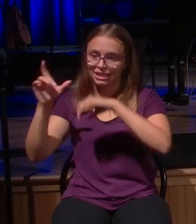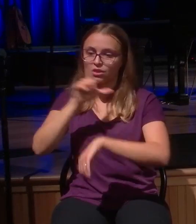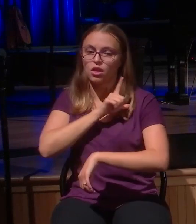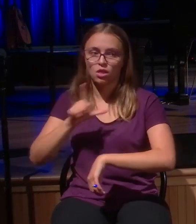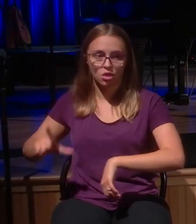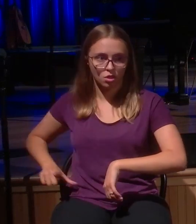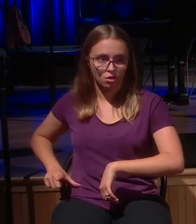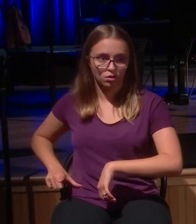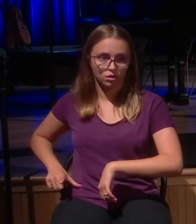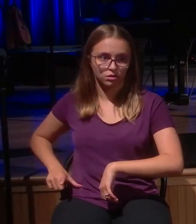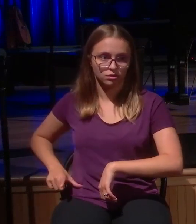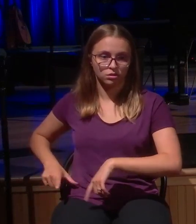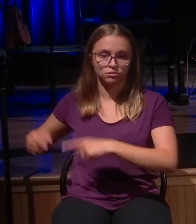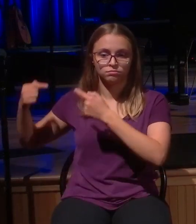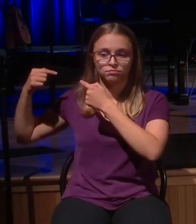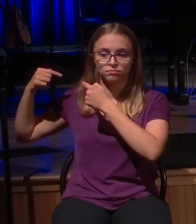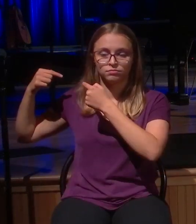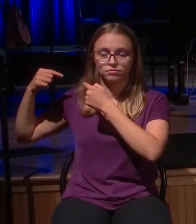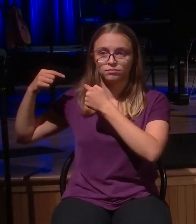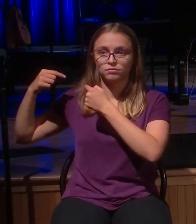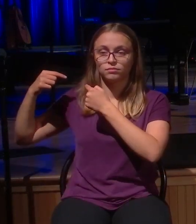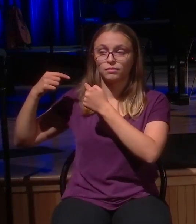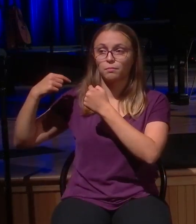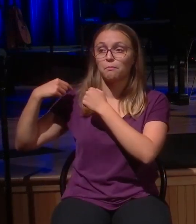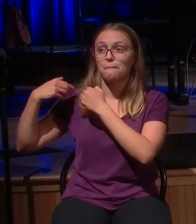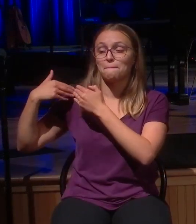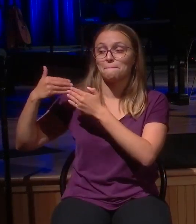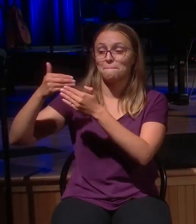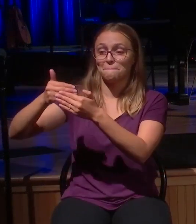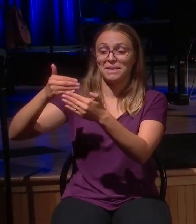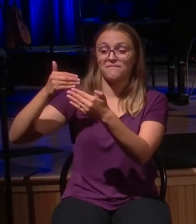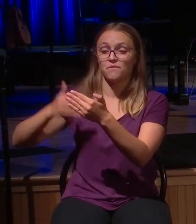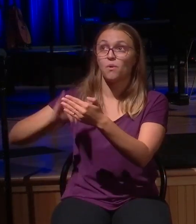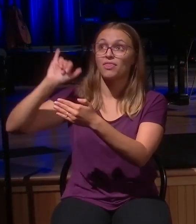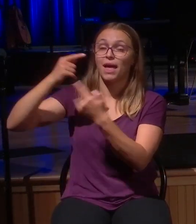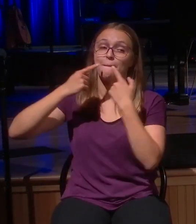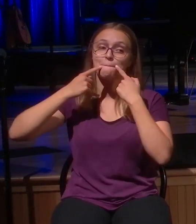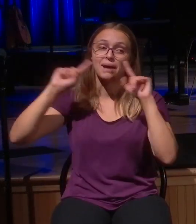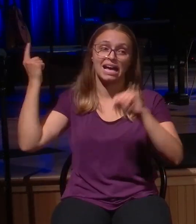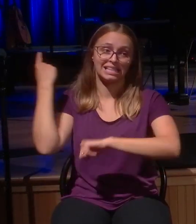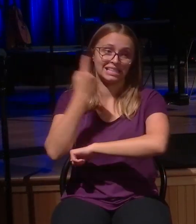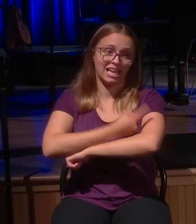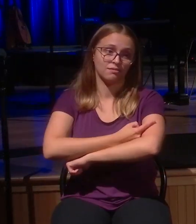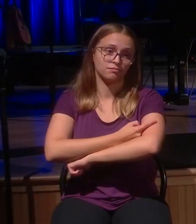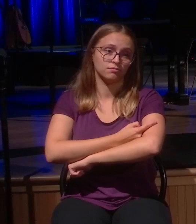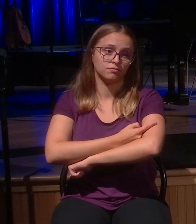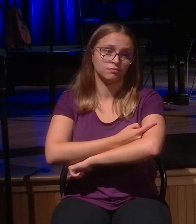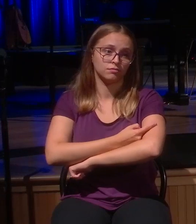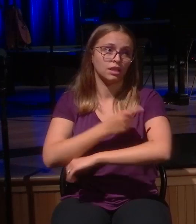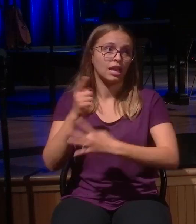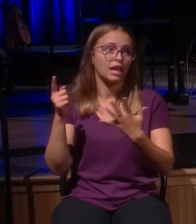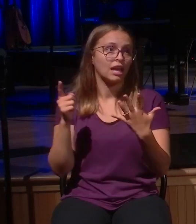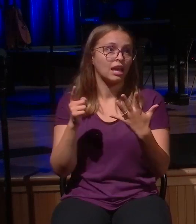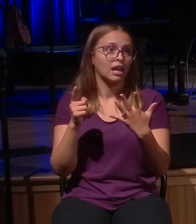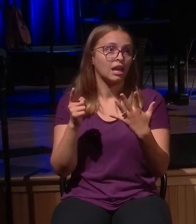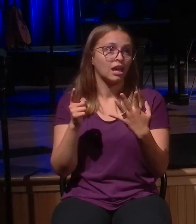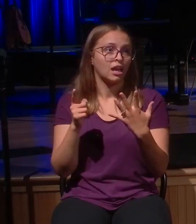Lord before that final day. And look in the mirror. Does there lurk within your heart some of that elder brother